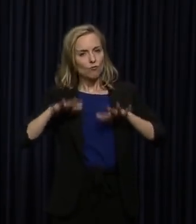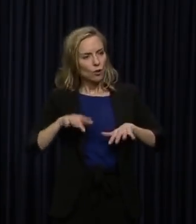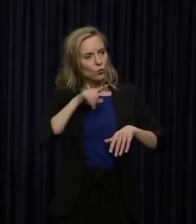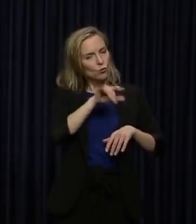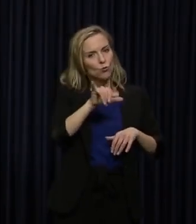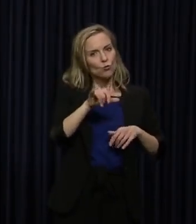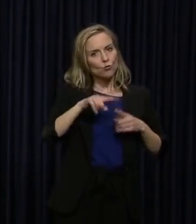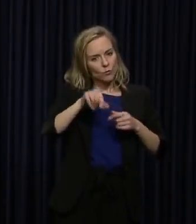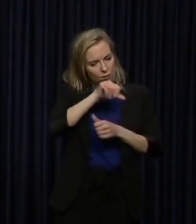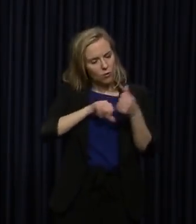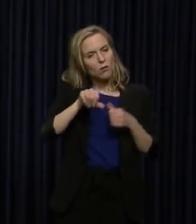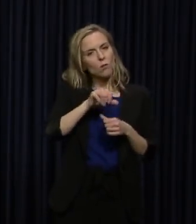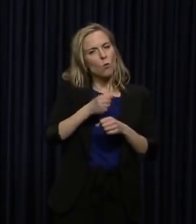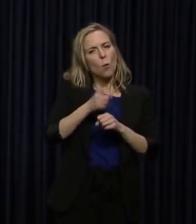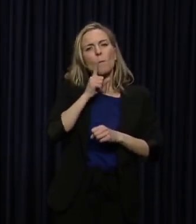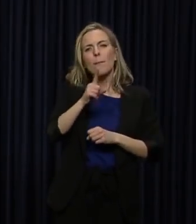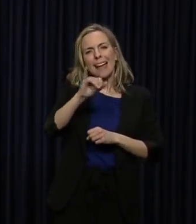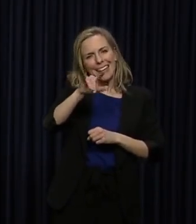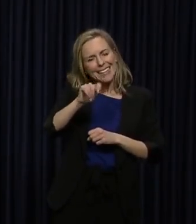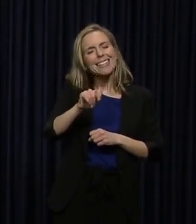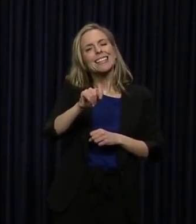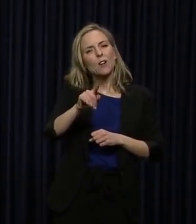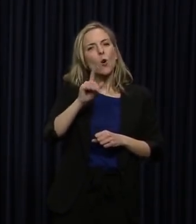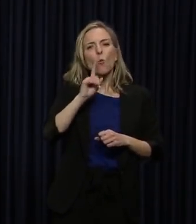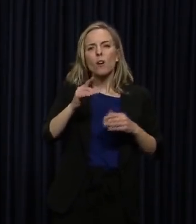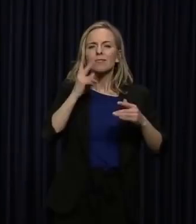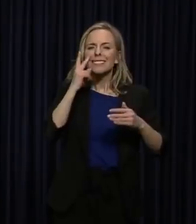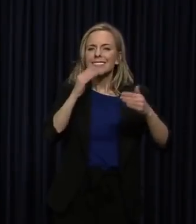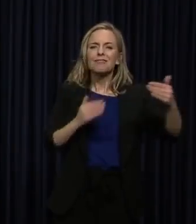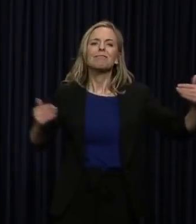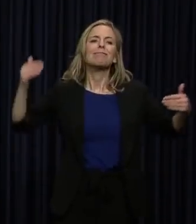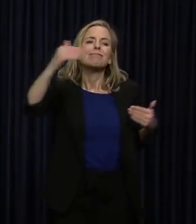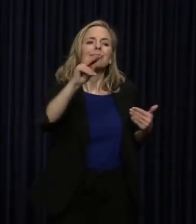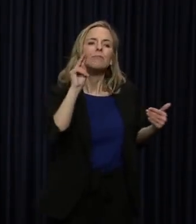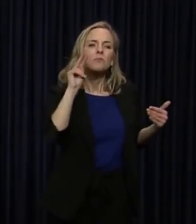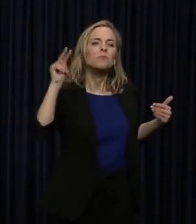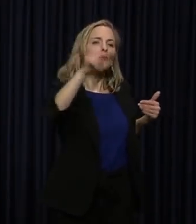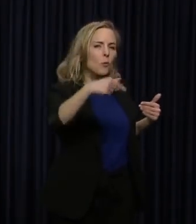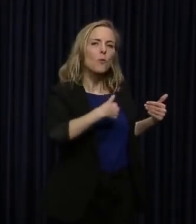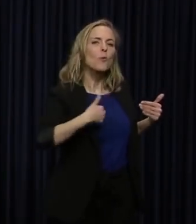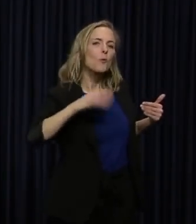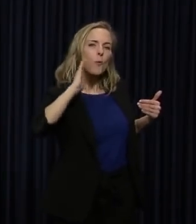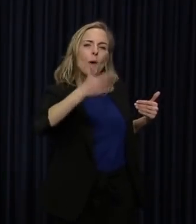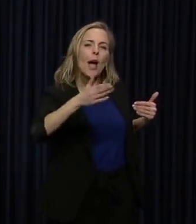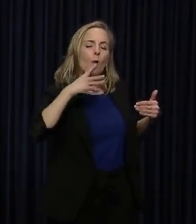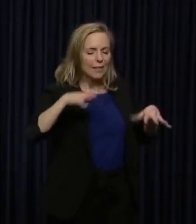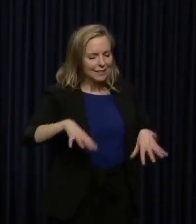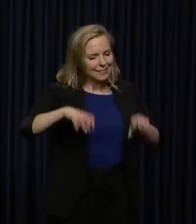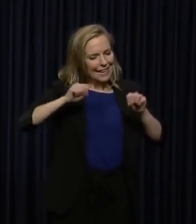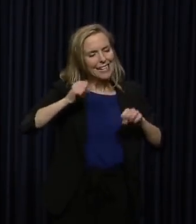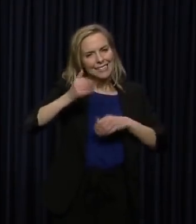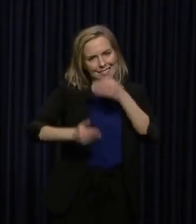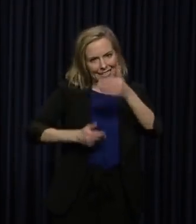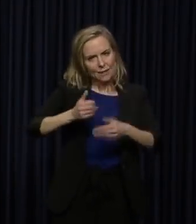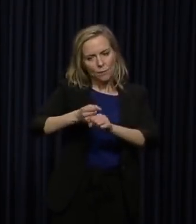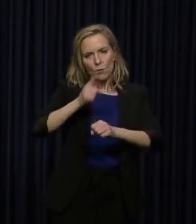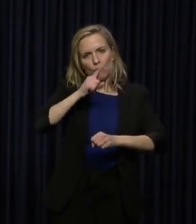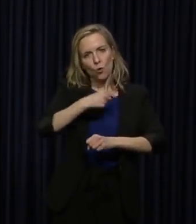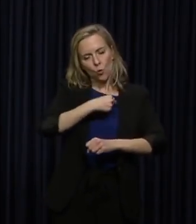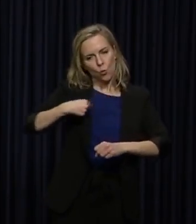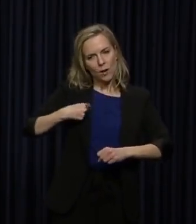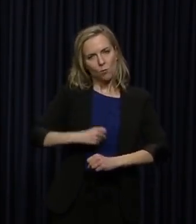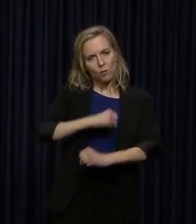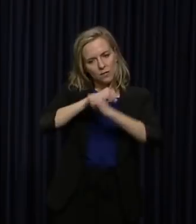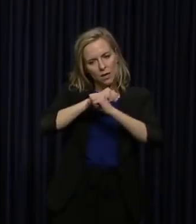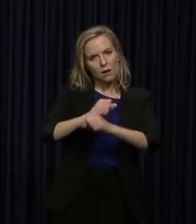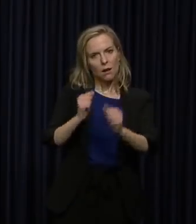But we are going to make it. We are going to come out the other side. We're going to be stronger for it. We're just going to take the steps along the way to protect